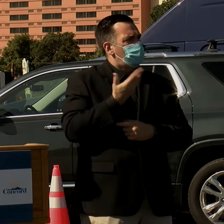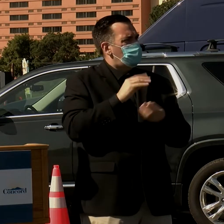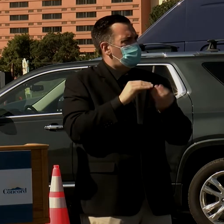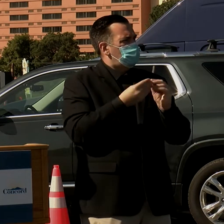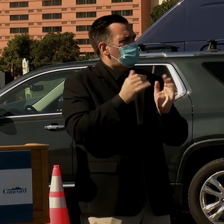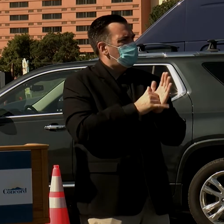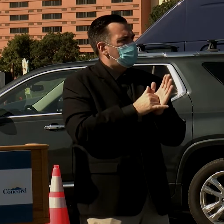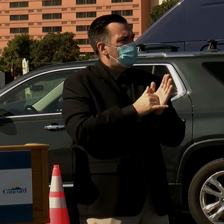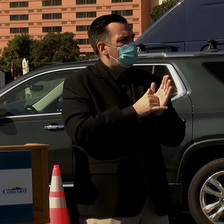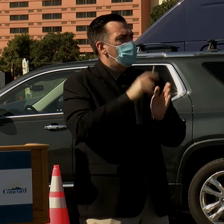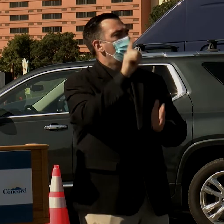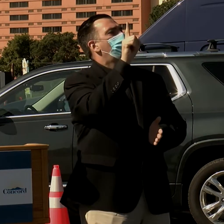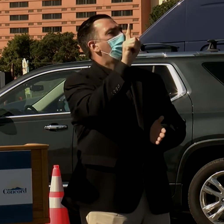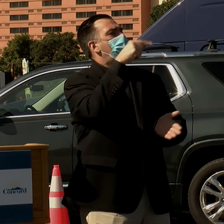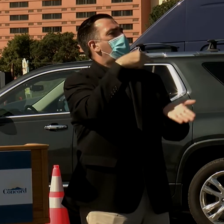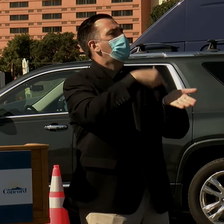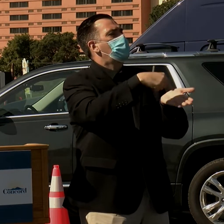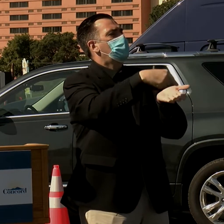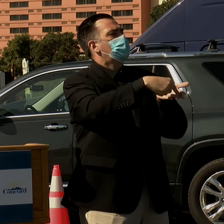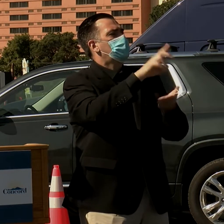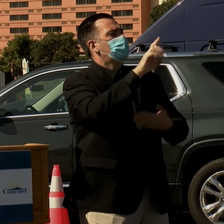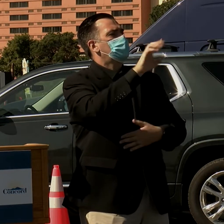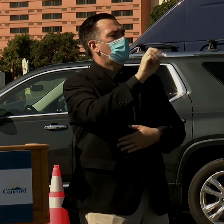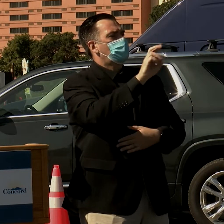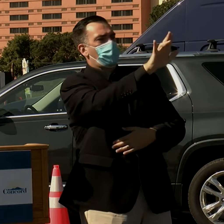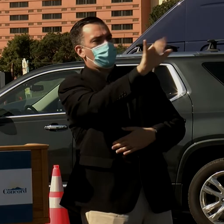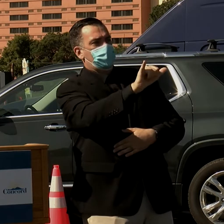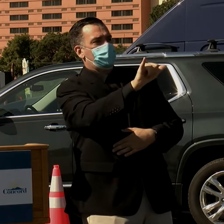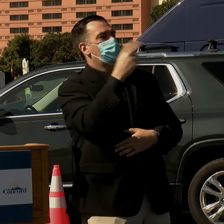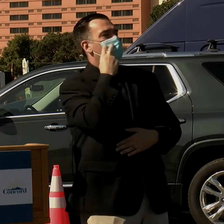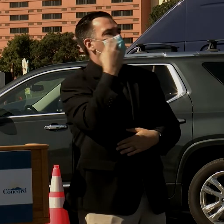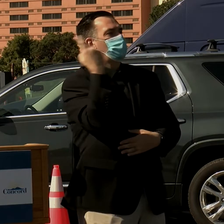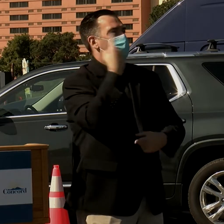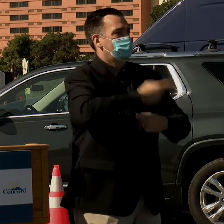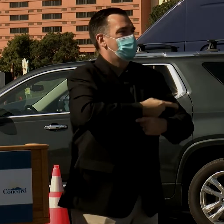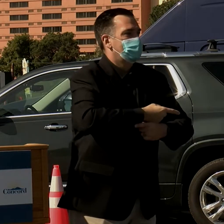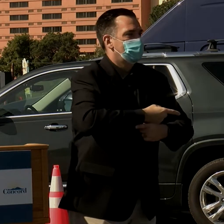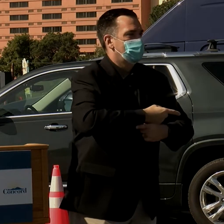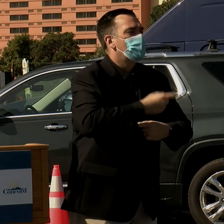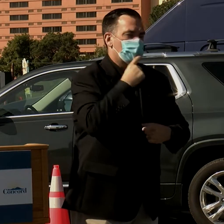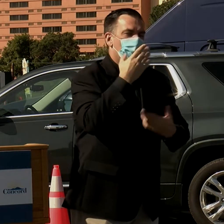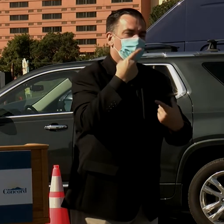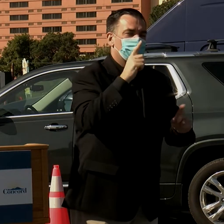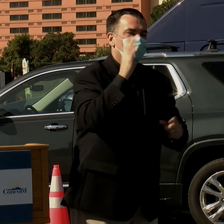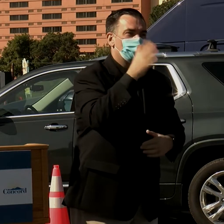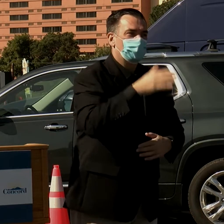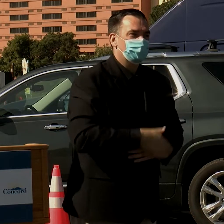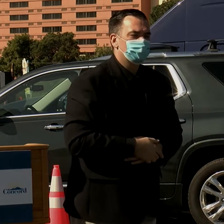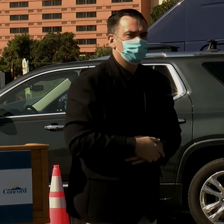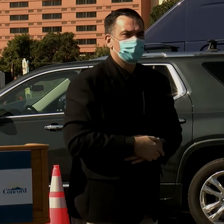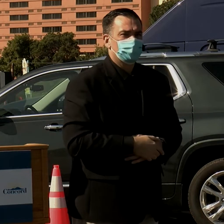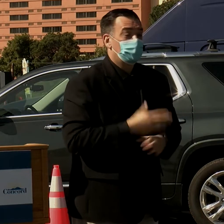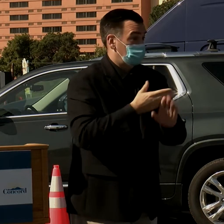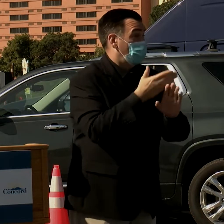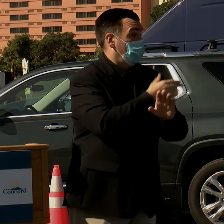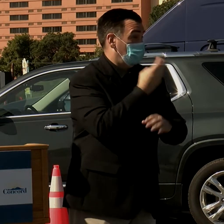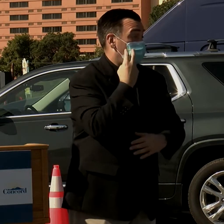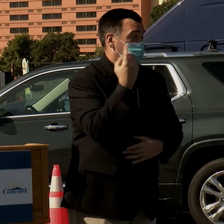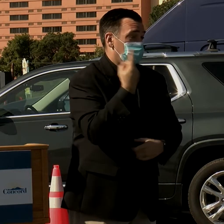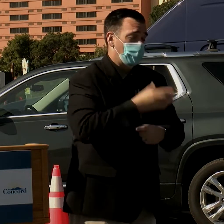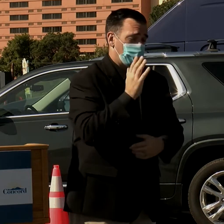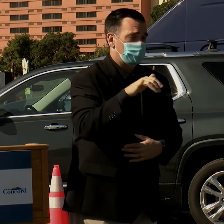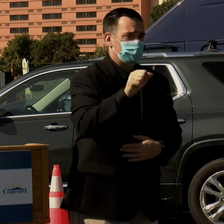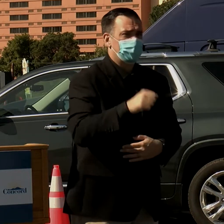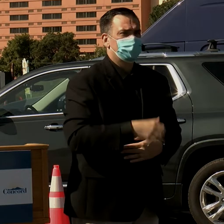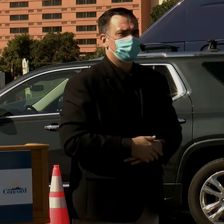It was 1 million doses by Memorial Day and we think we will meet that sooner. That's